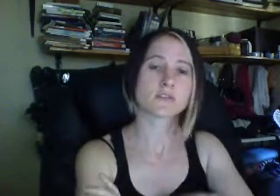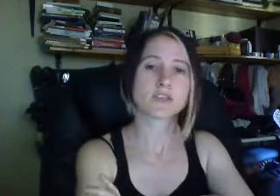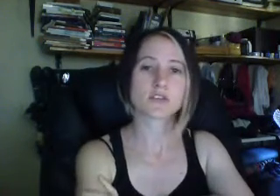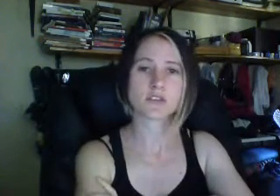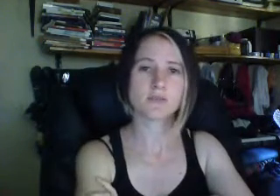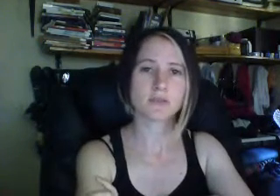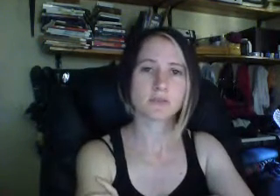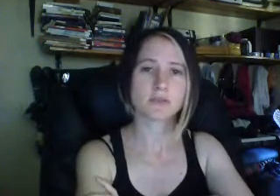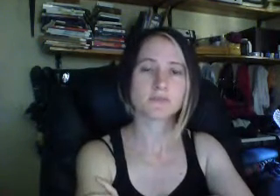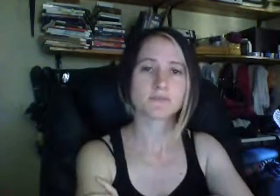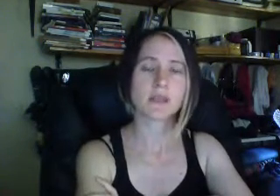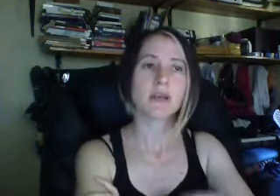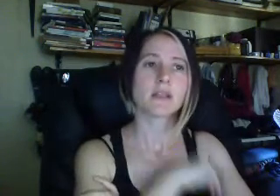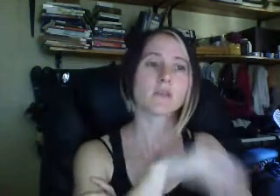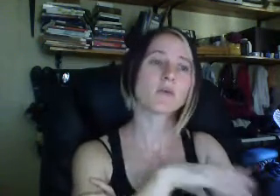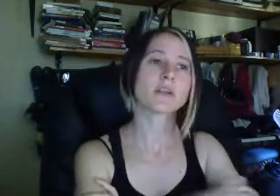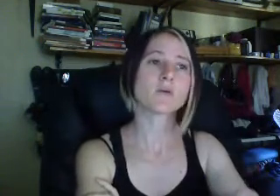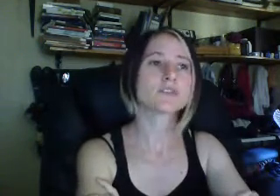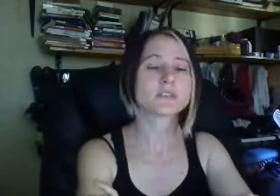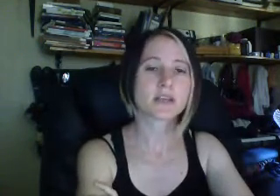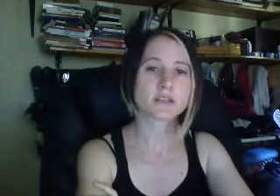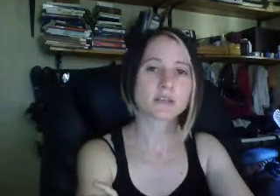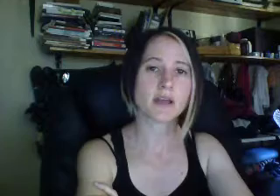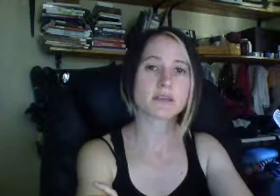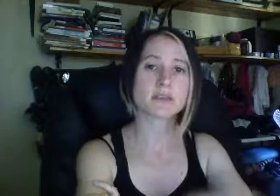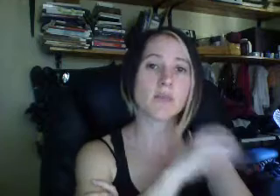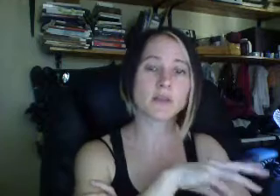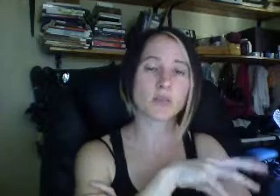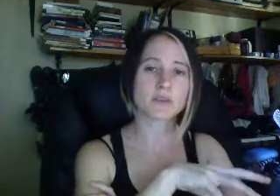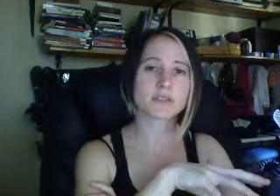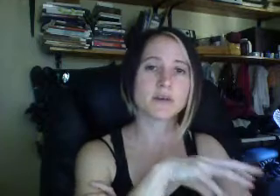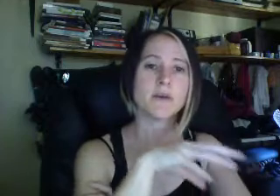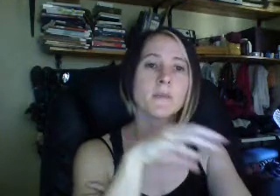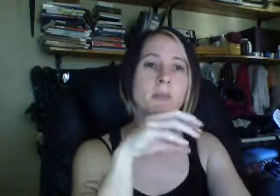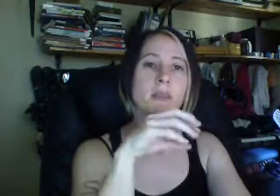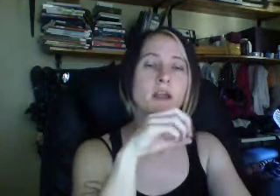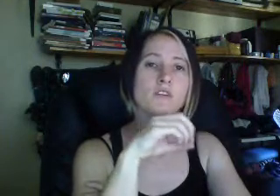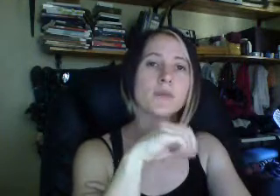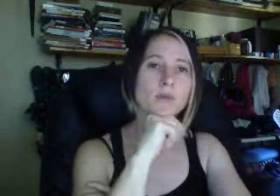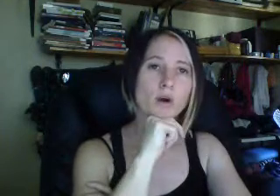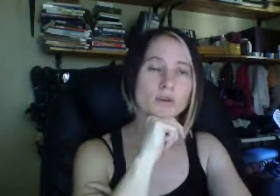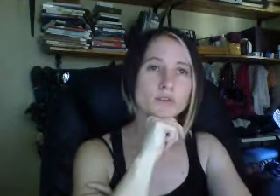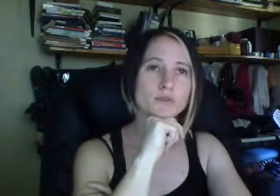with their sexual symbols. Now the point that I want to discuss today is the money point. A lot of people argue,